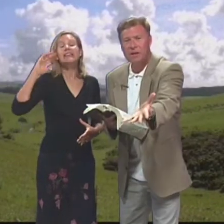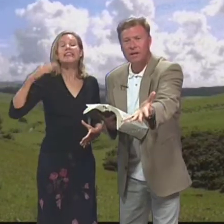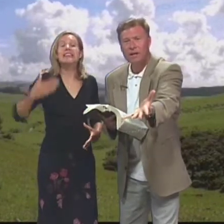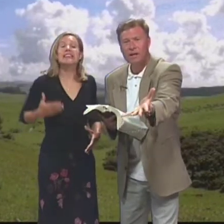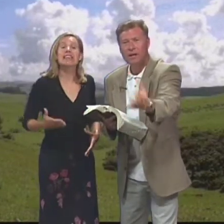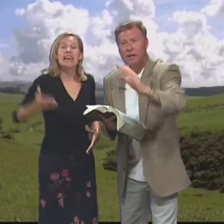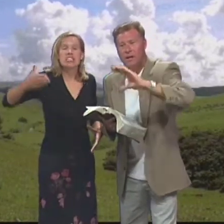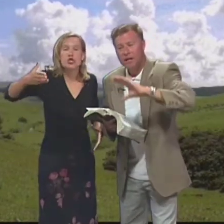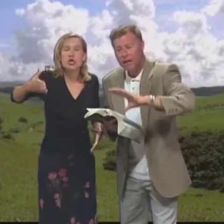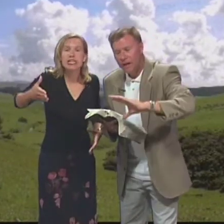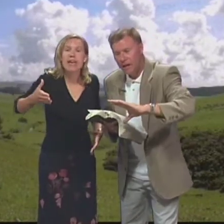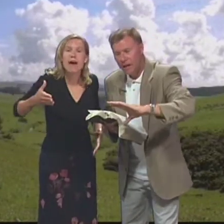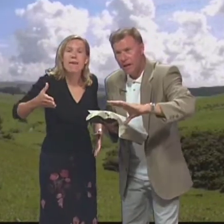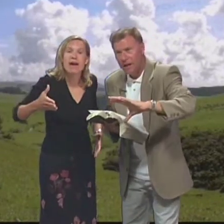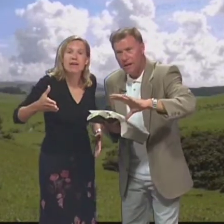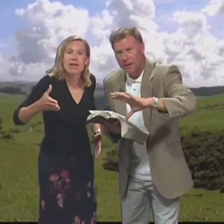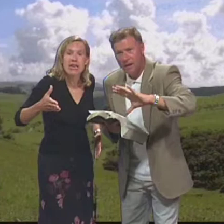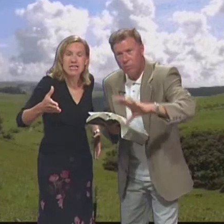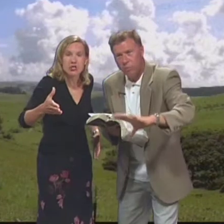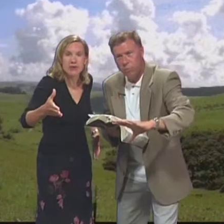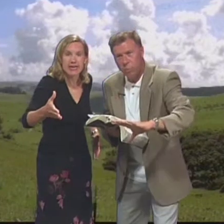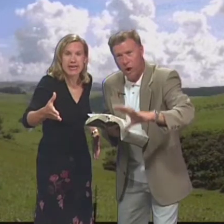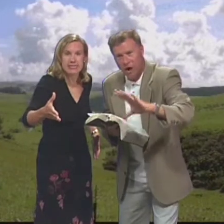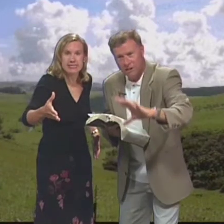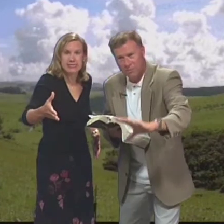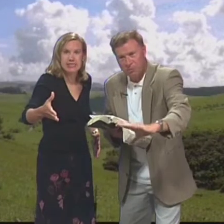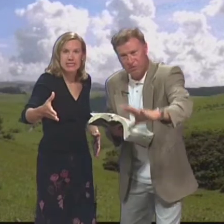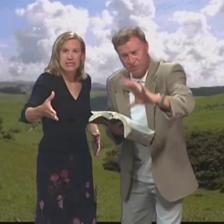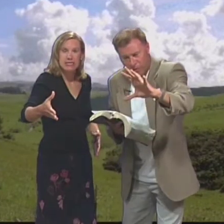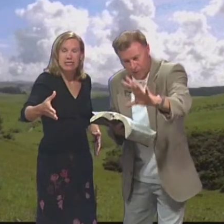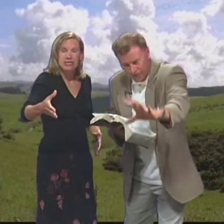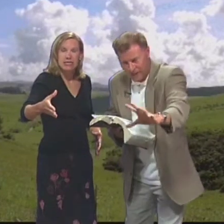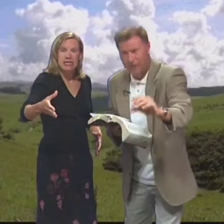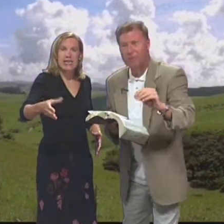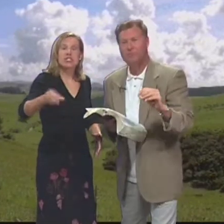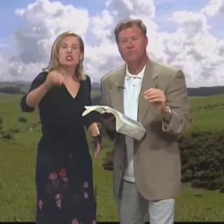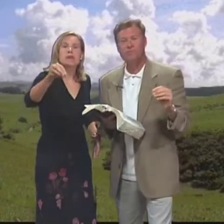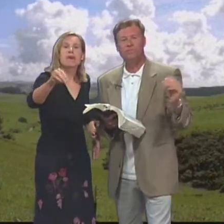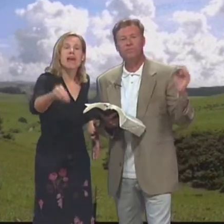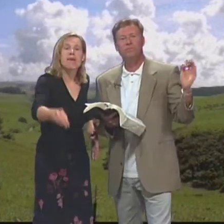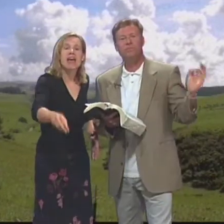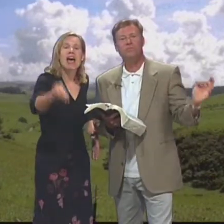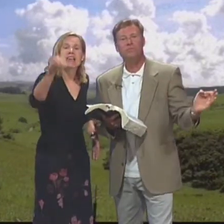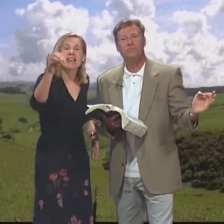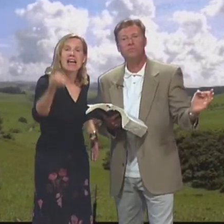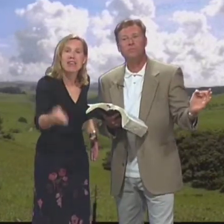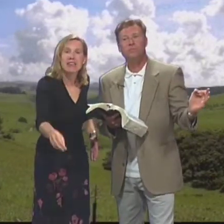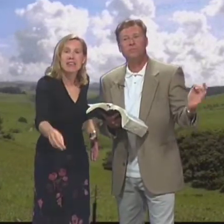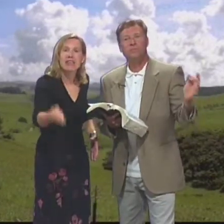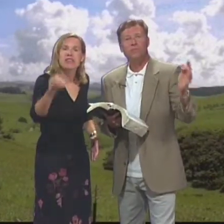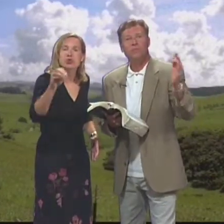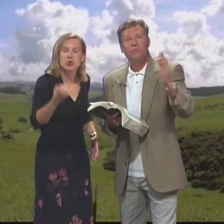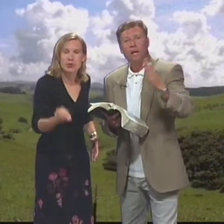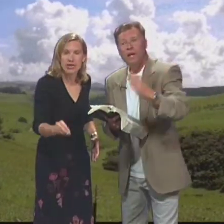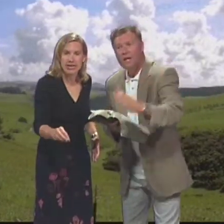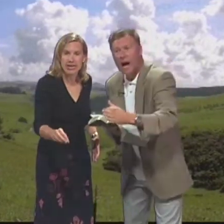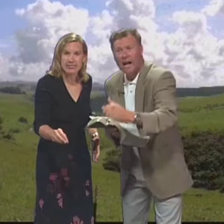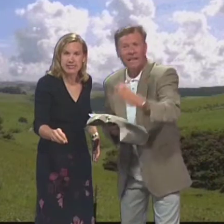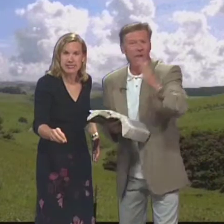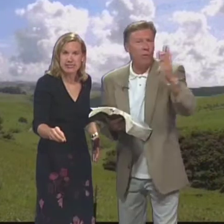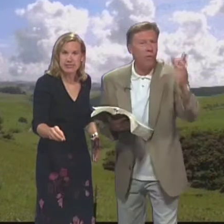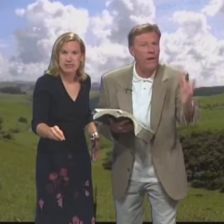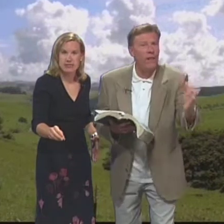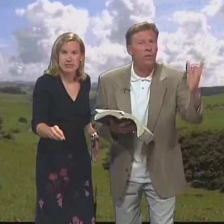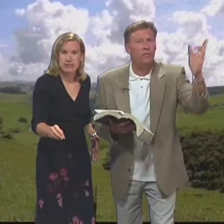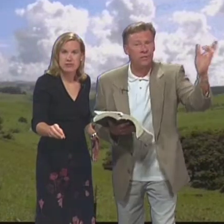sheep Dirigían Ellos guiaban Las ovejas walked Before them Ellos se paraban Adelante De sus ovejas